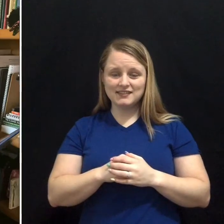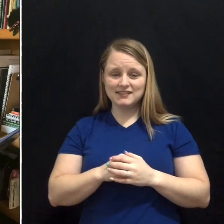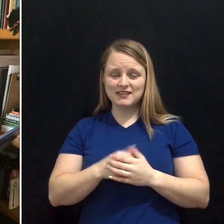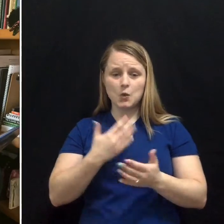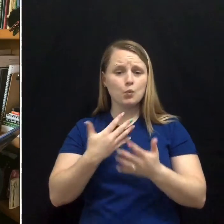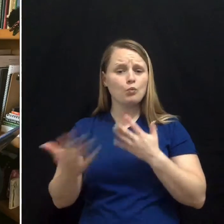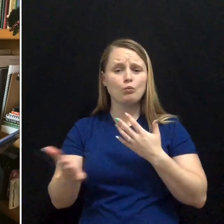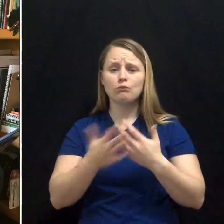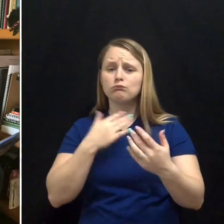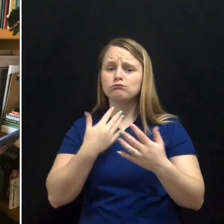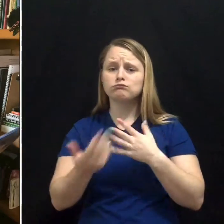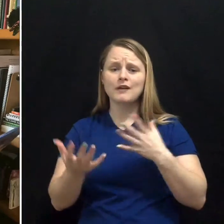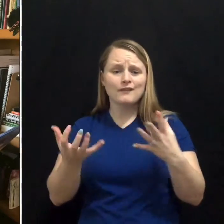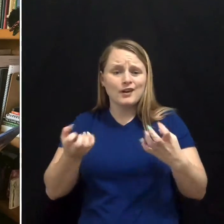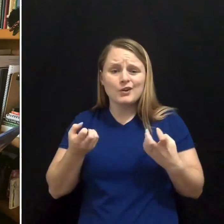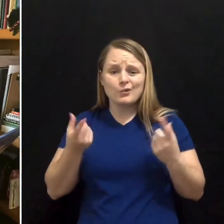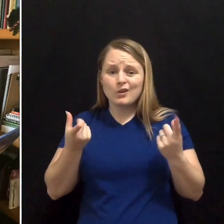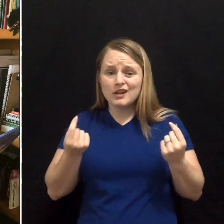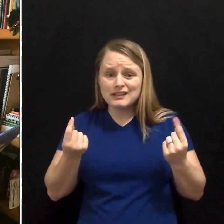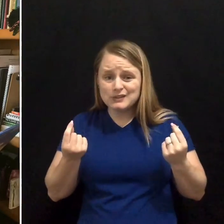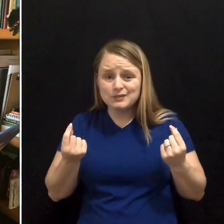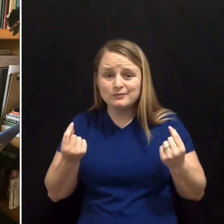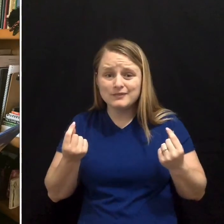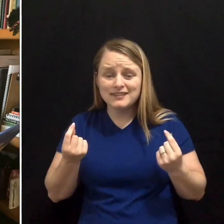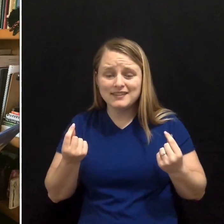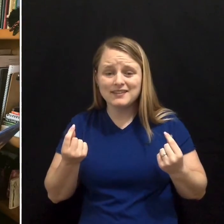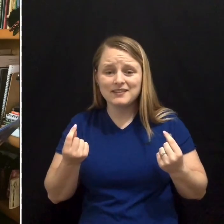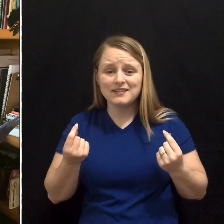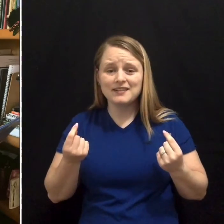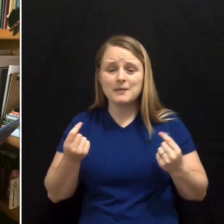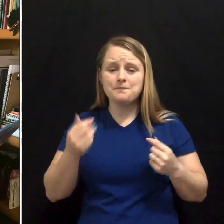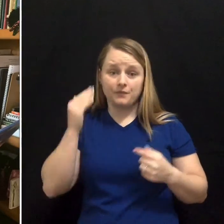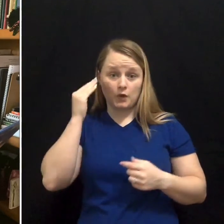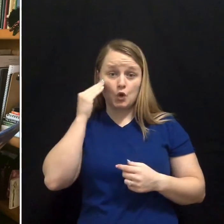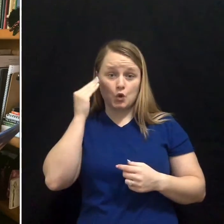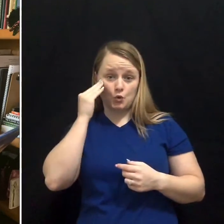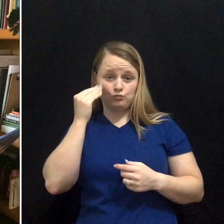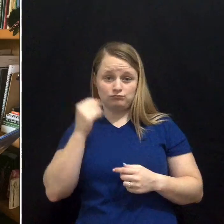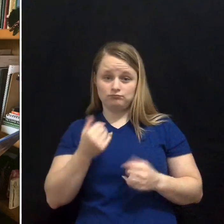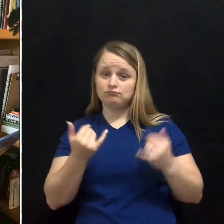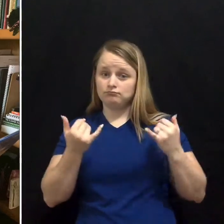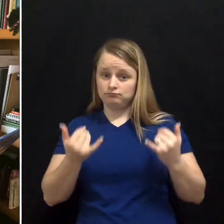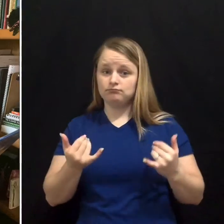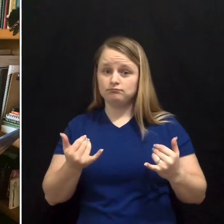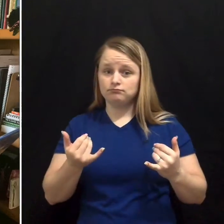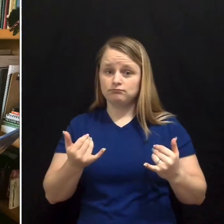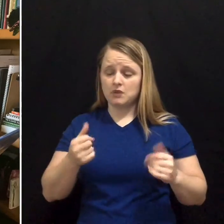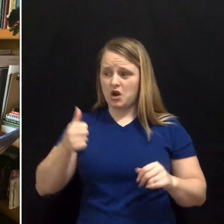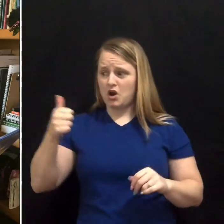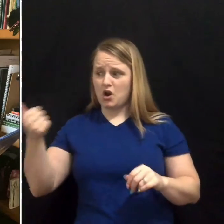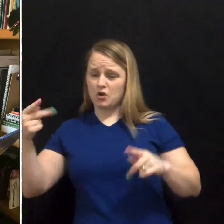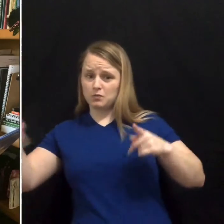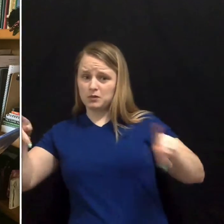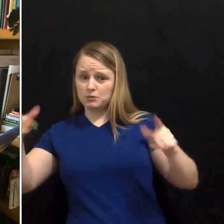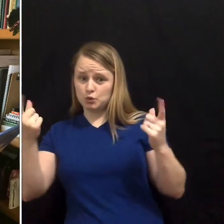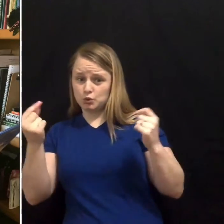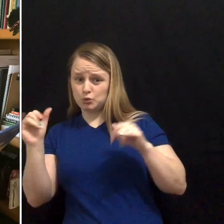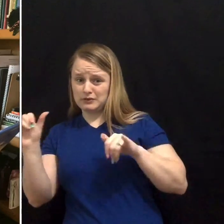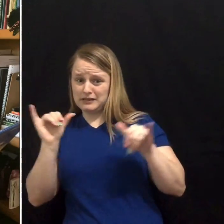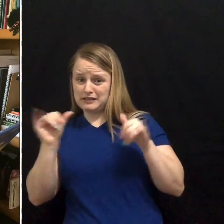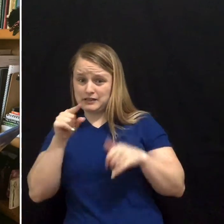Whatever it is you choose to do, no one can do it exactly like you.